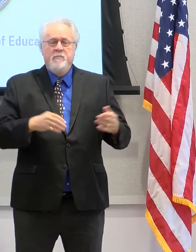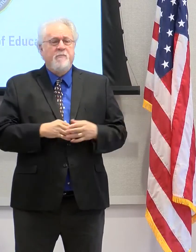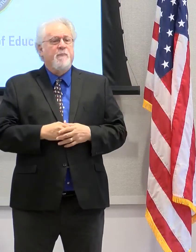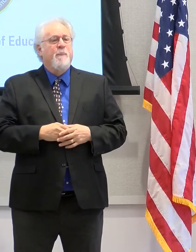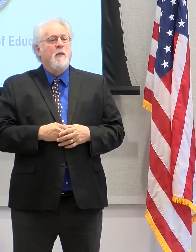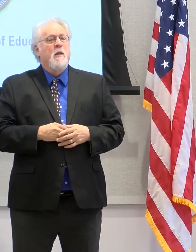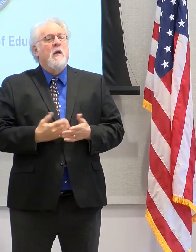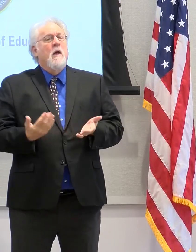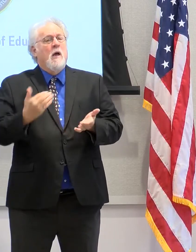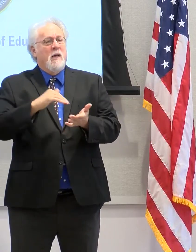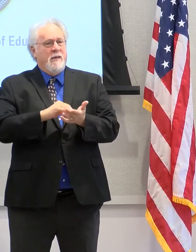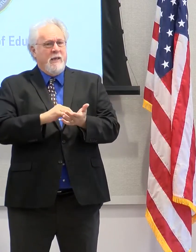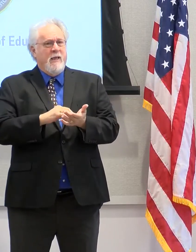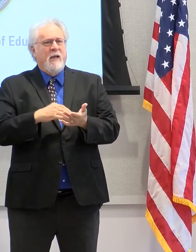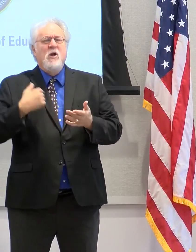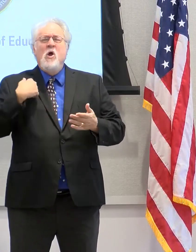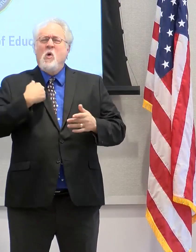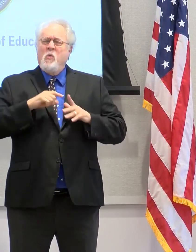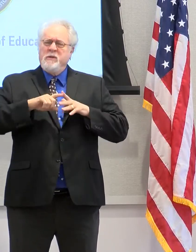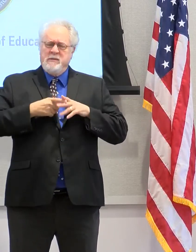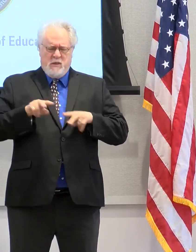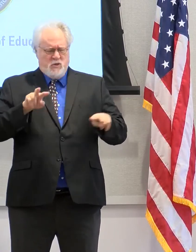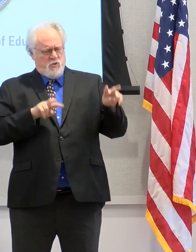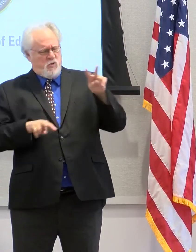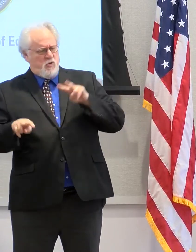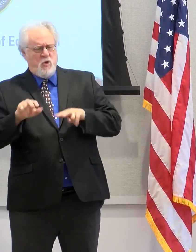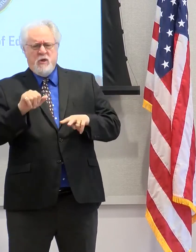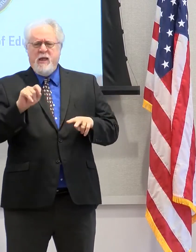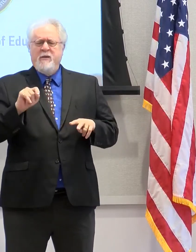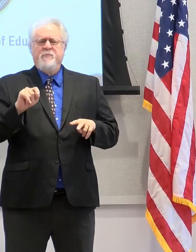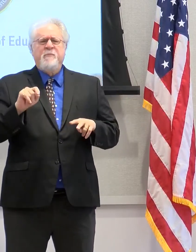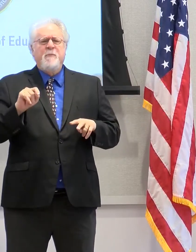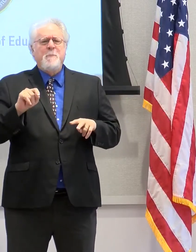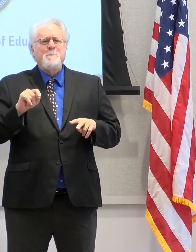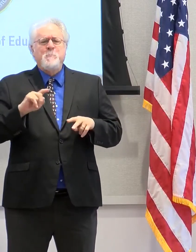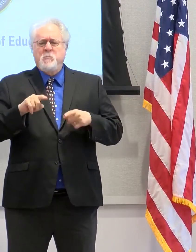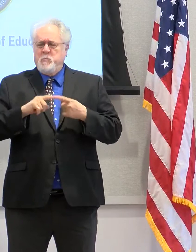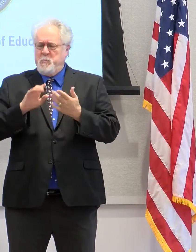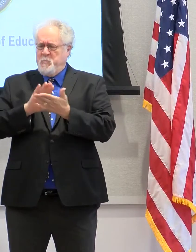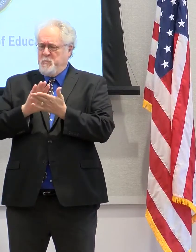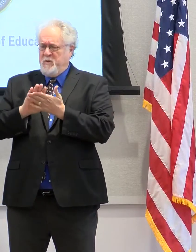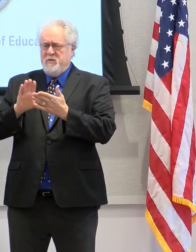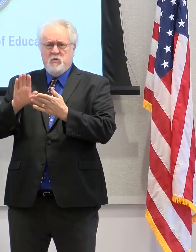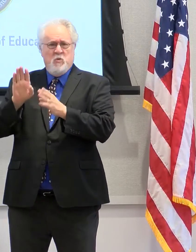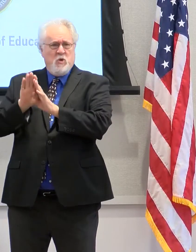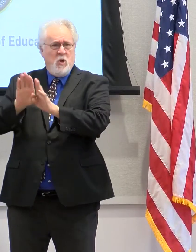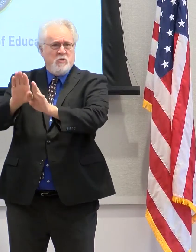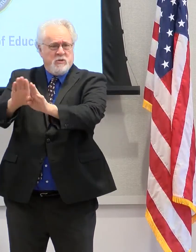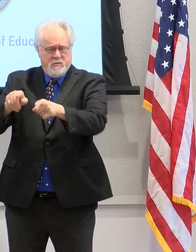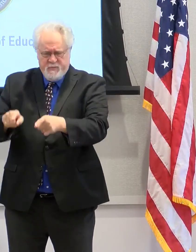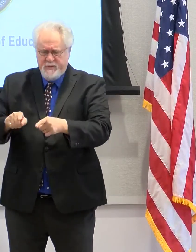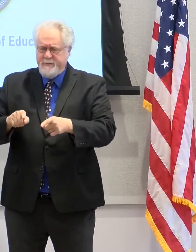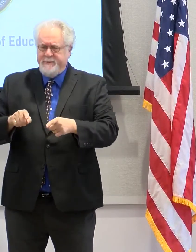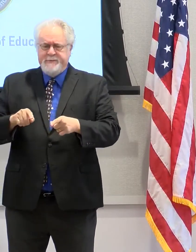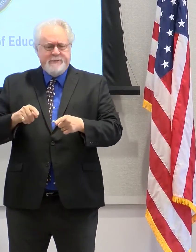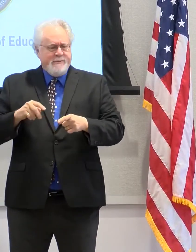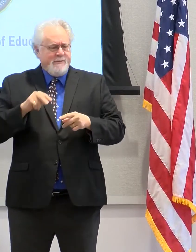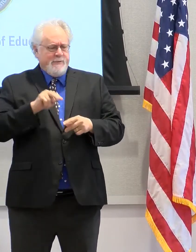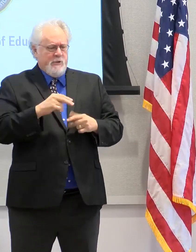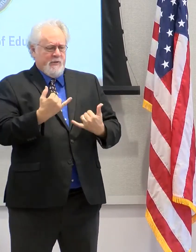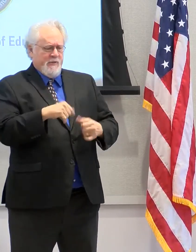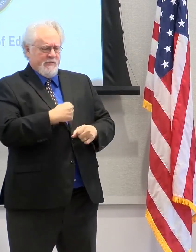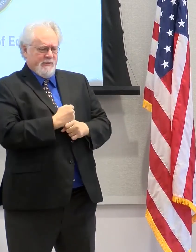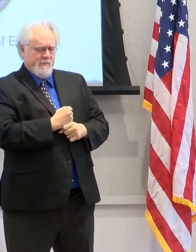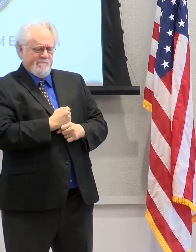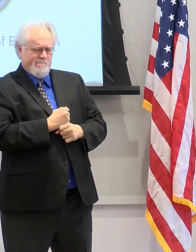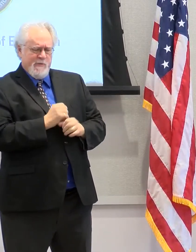You know, again, as we kind of began to look at when the, you know, school closures took place in March, we looked at this year and started